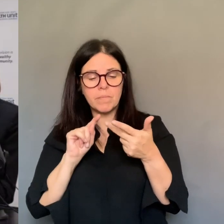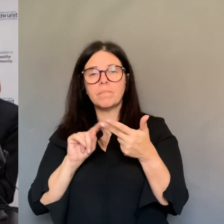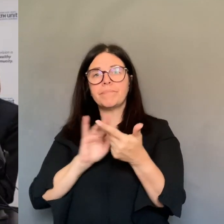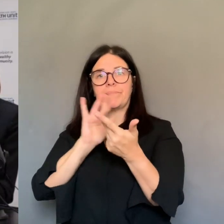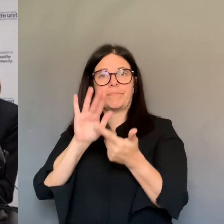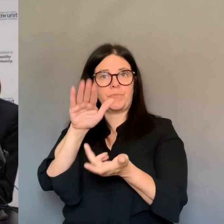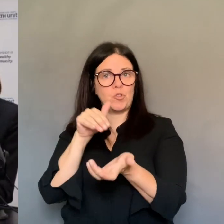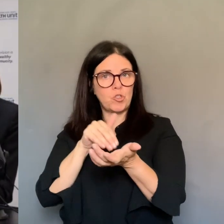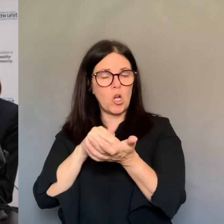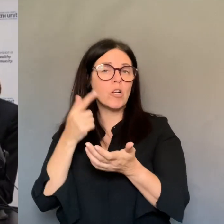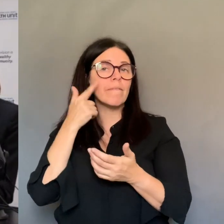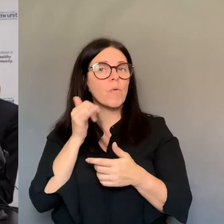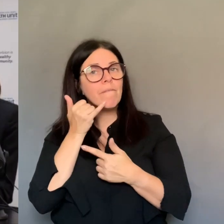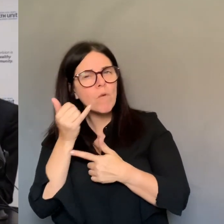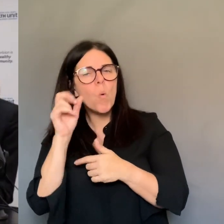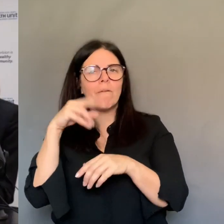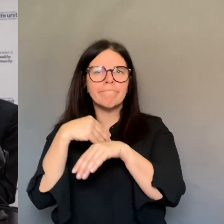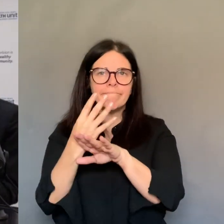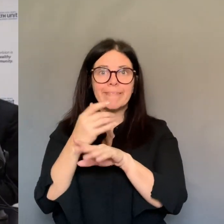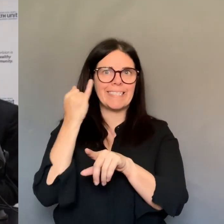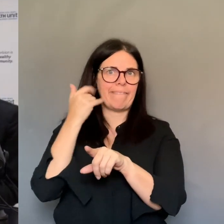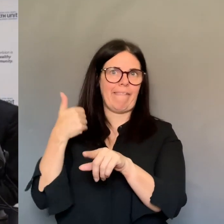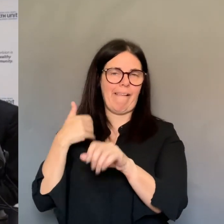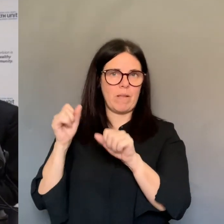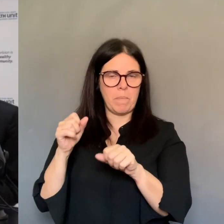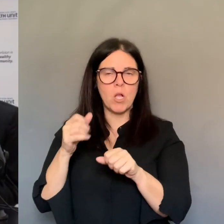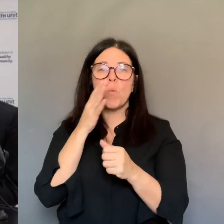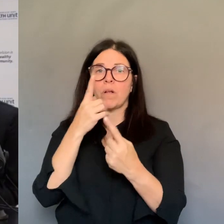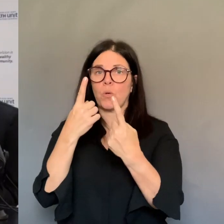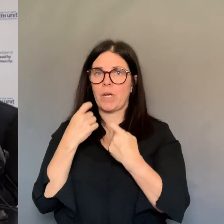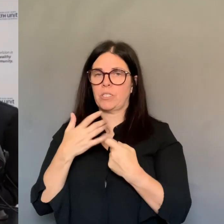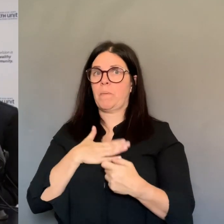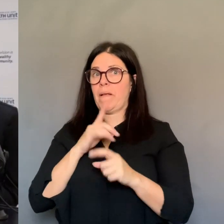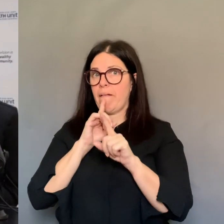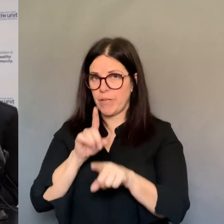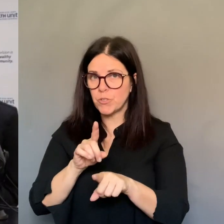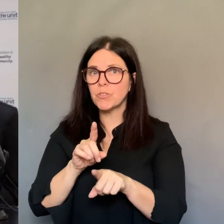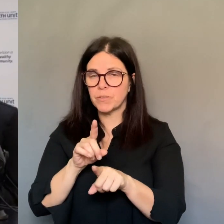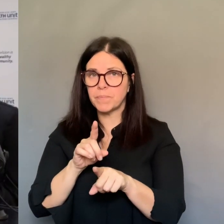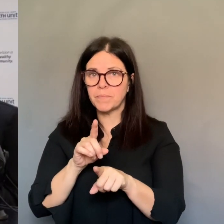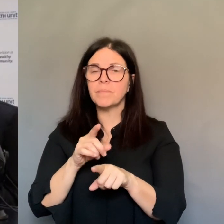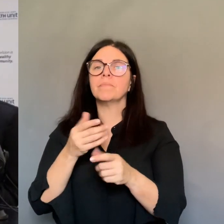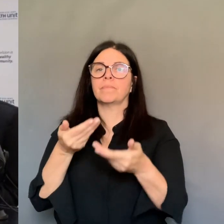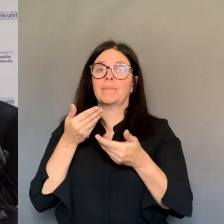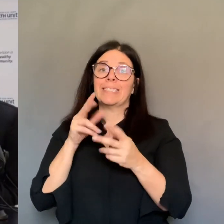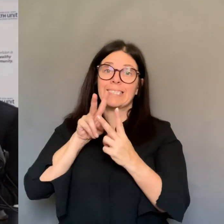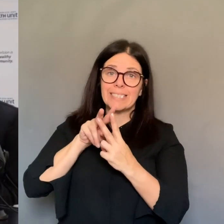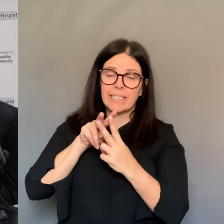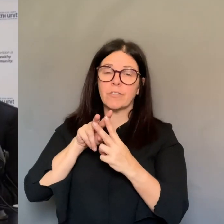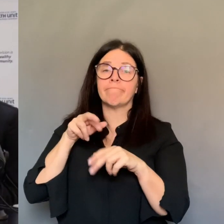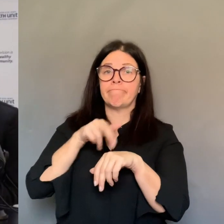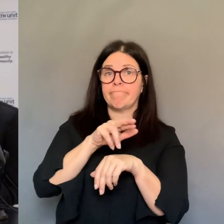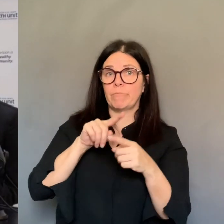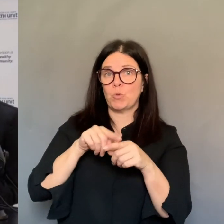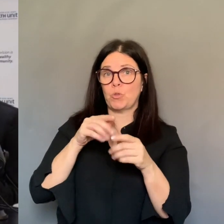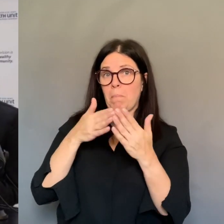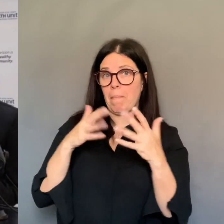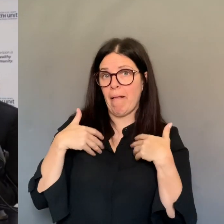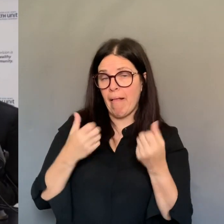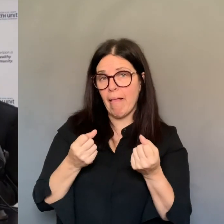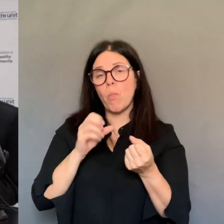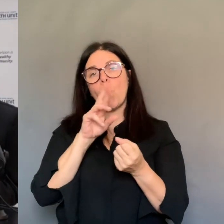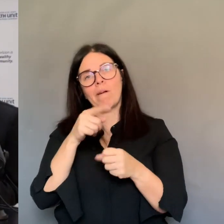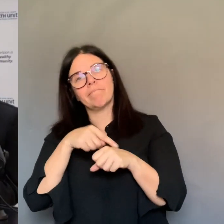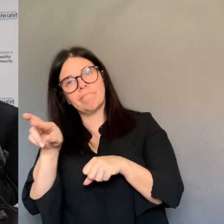Ontario, or call your primary care provider for a phone assessment or a virtual assessment. They will guide you in next steps, including